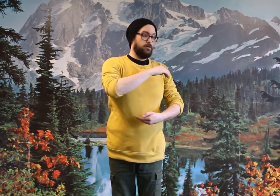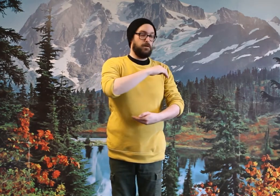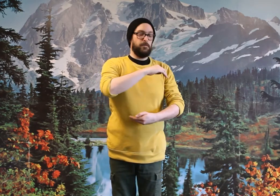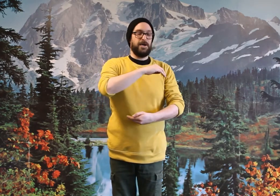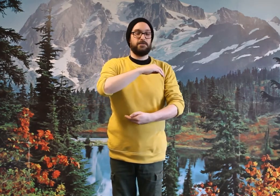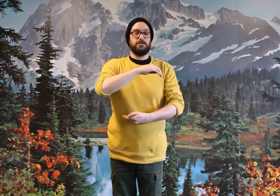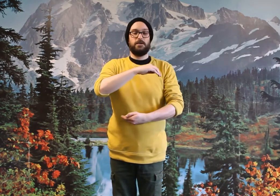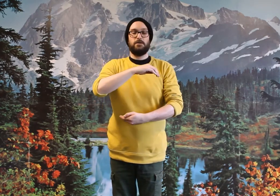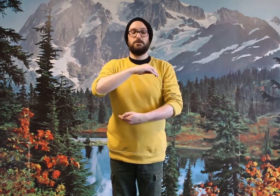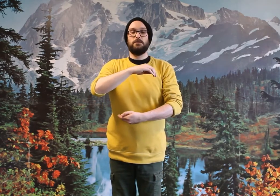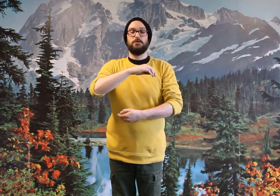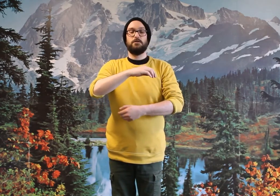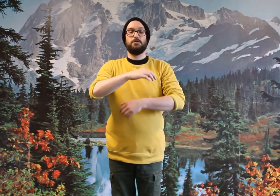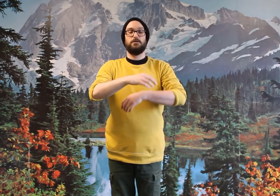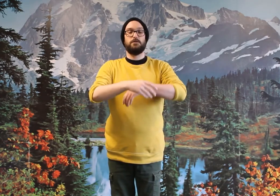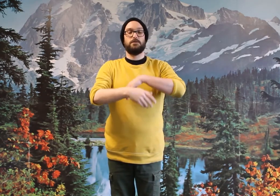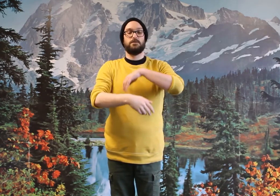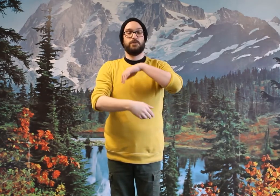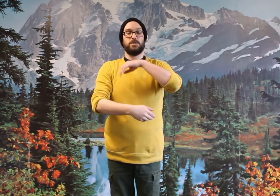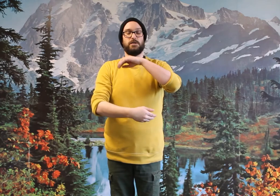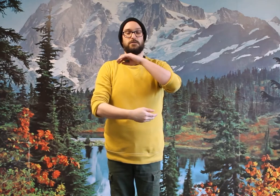Back to the center. Switch hands.